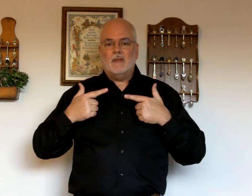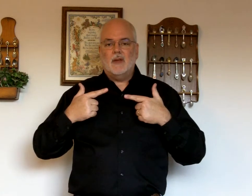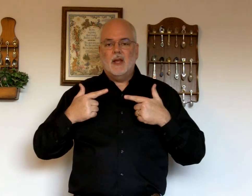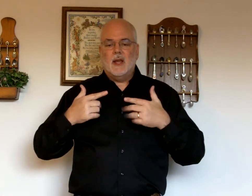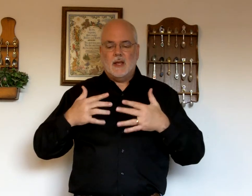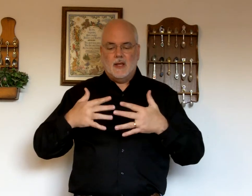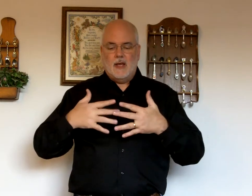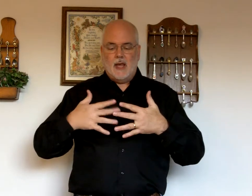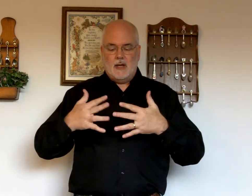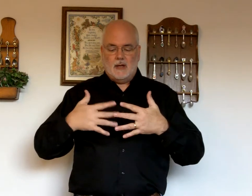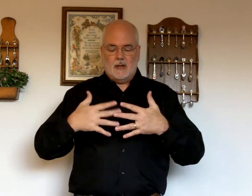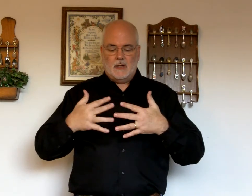Gate.